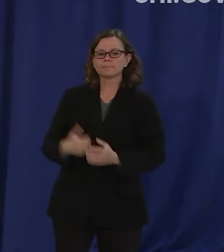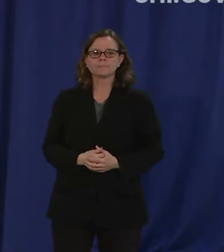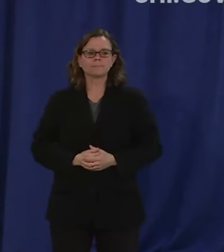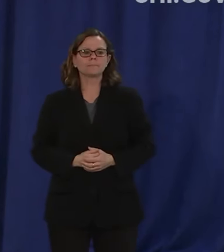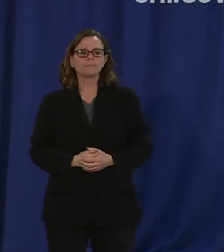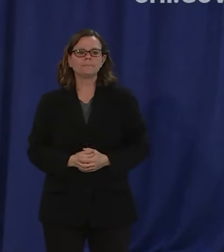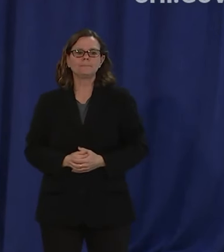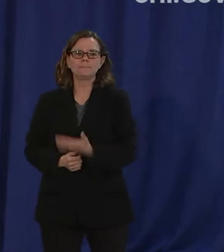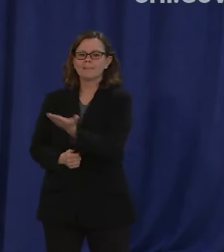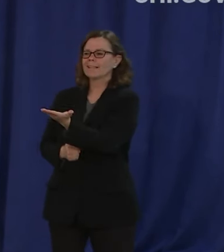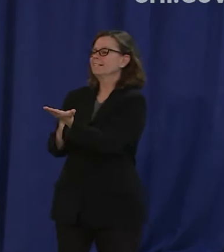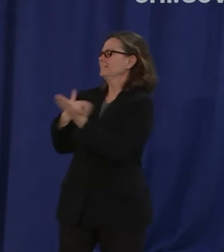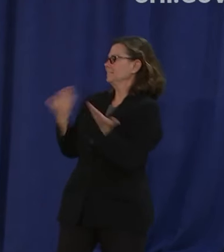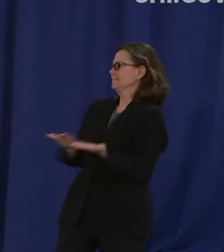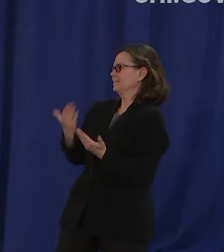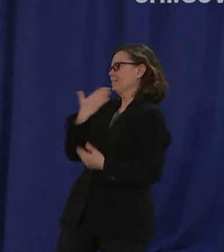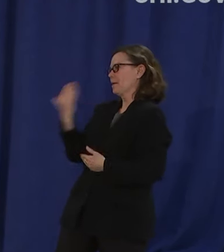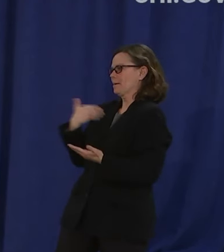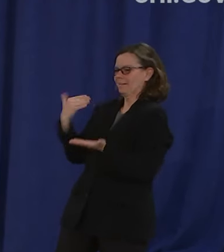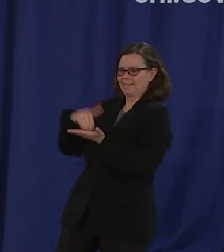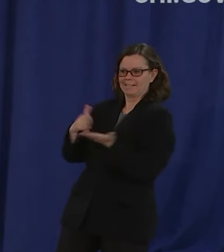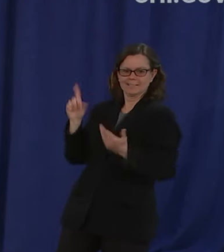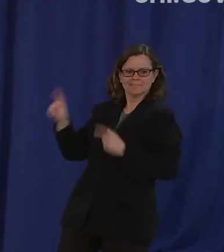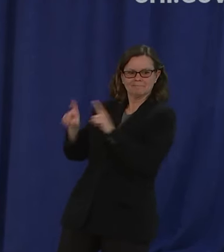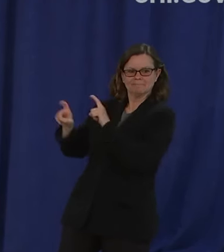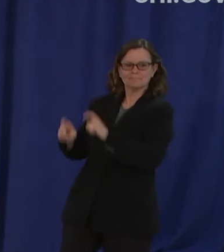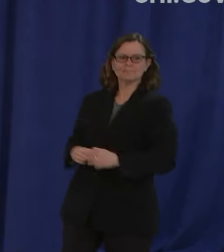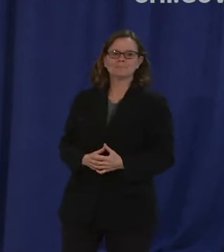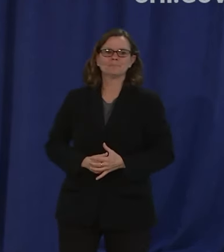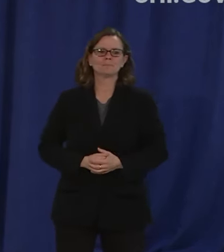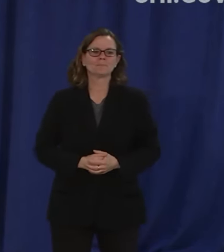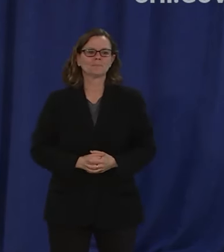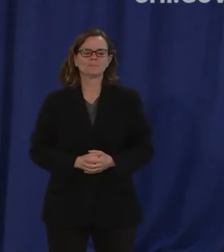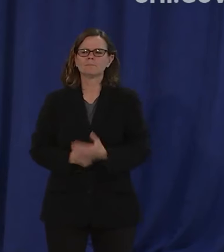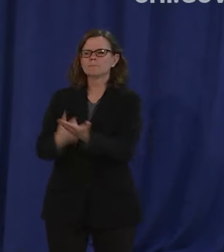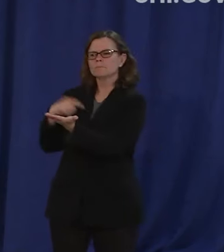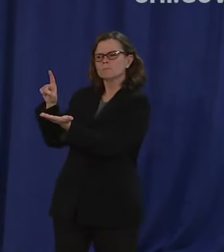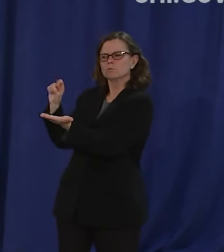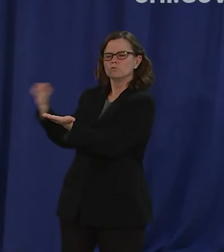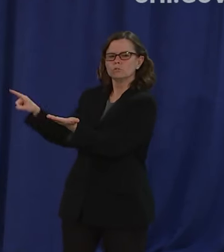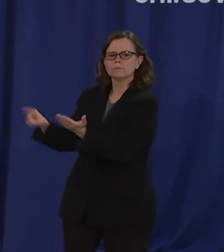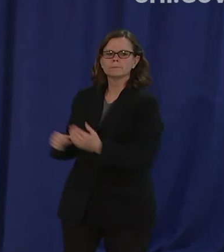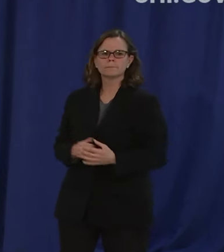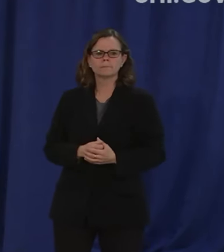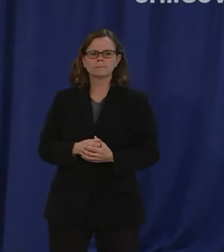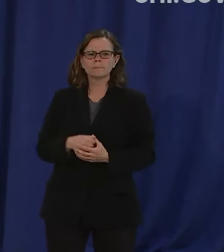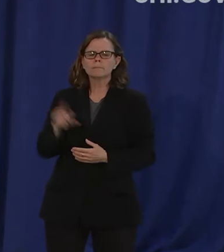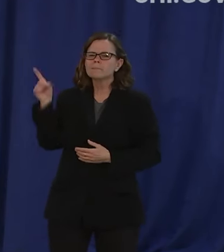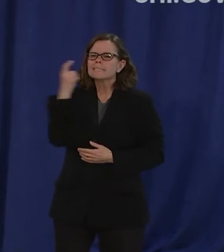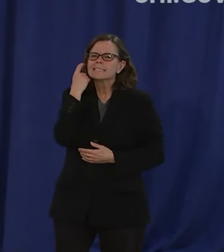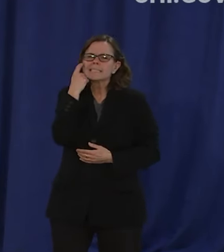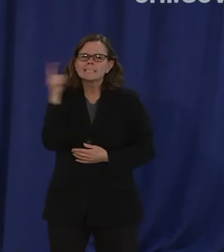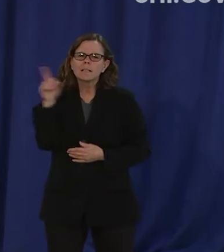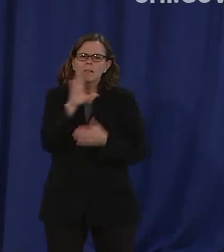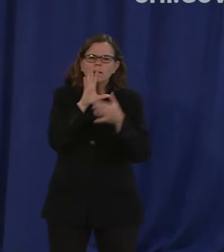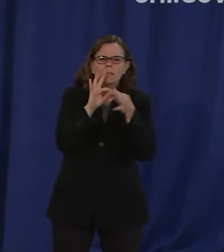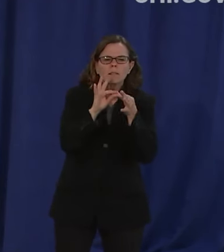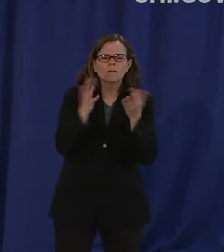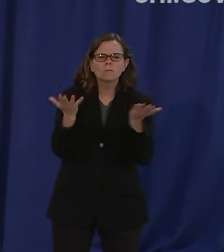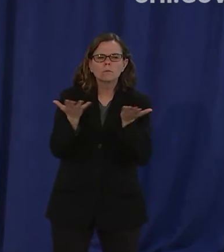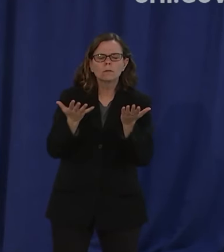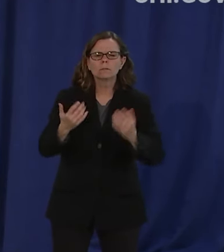mayor this one is from me you you just a few minutes ago talked about understanding that